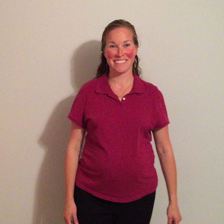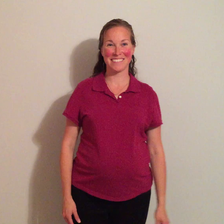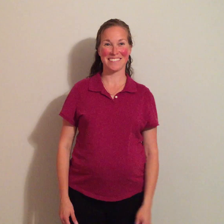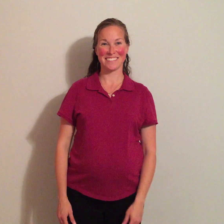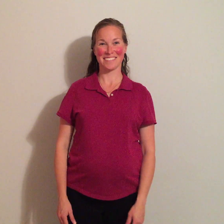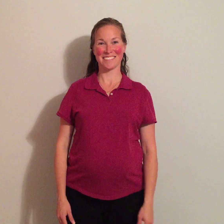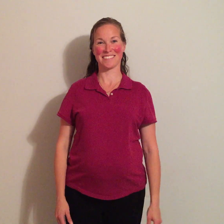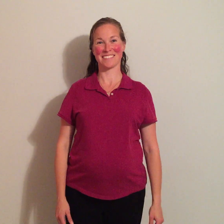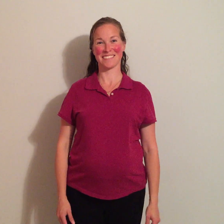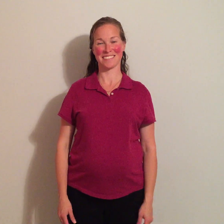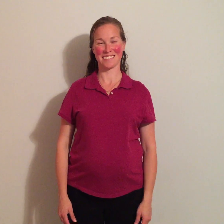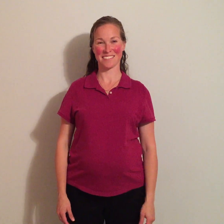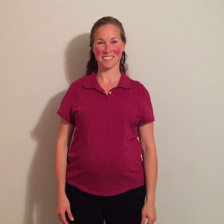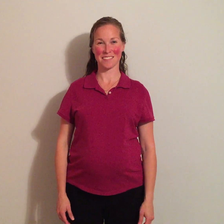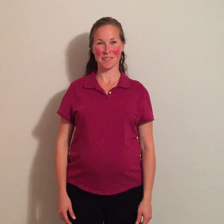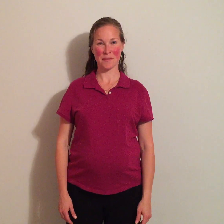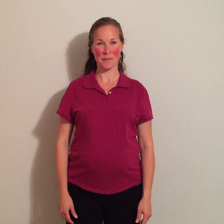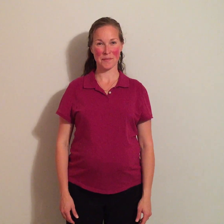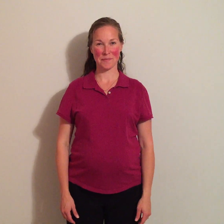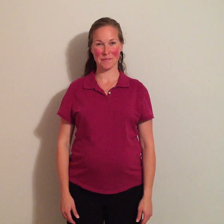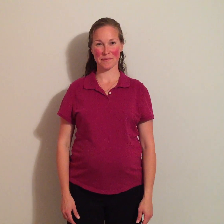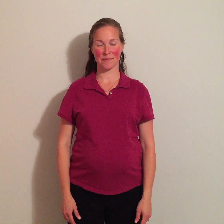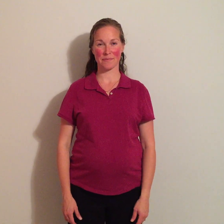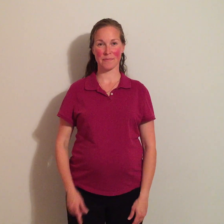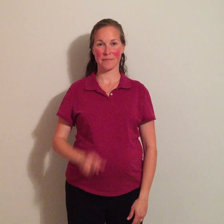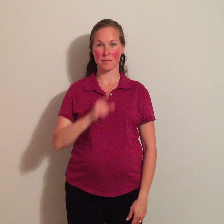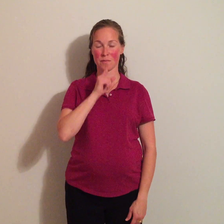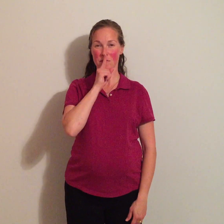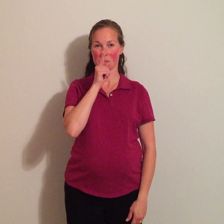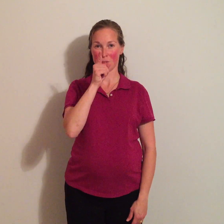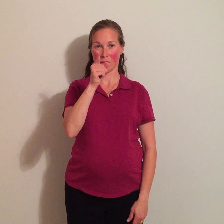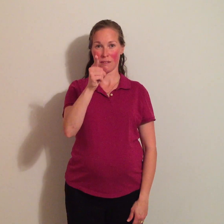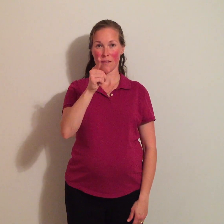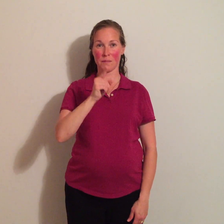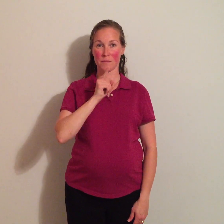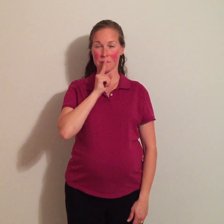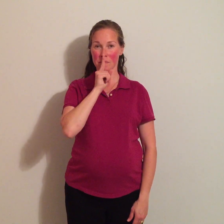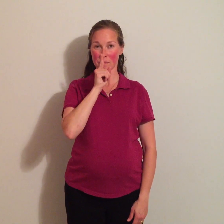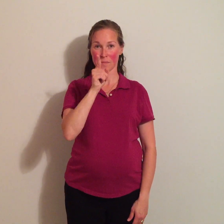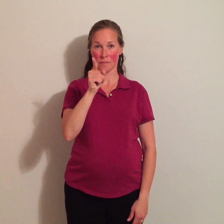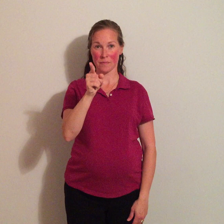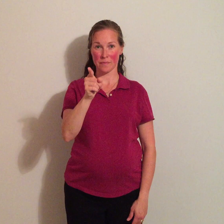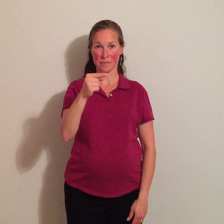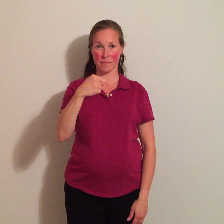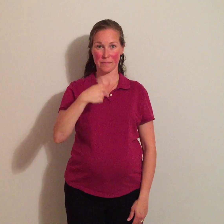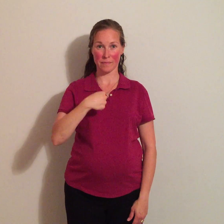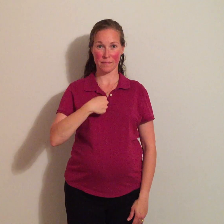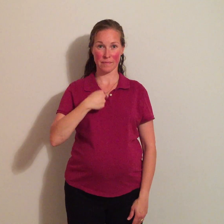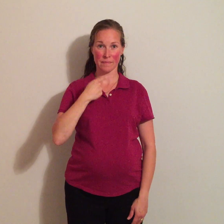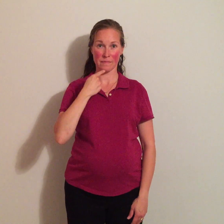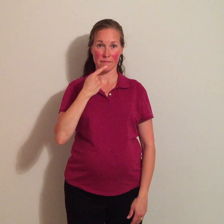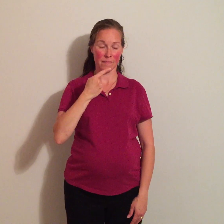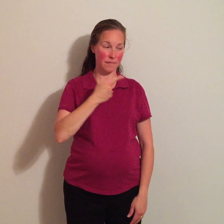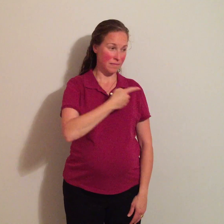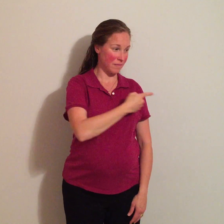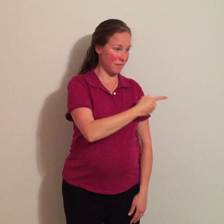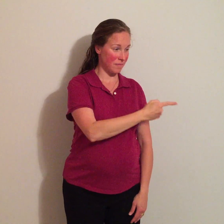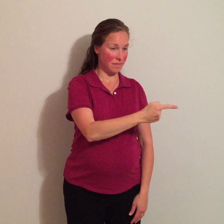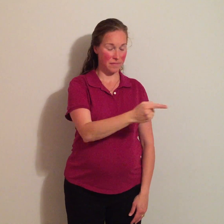Contained in John chapter 6 Truly, truly, I say to